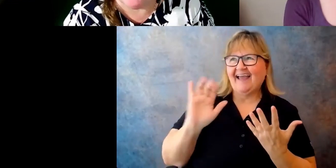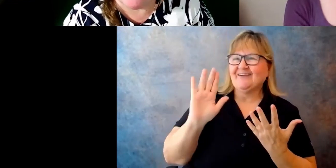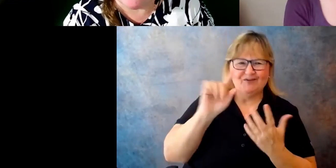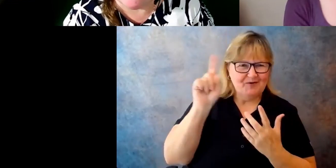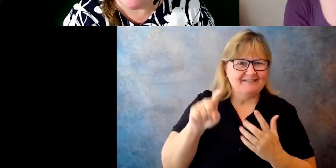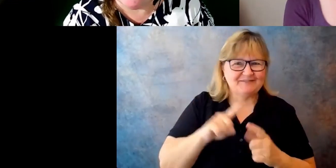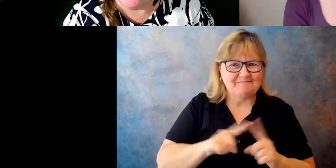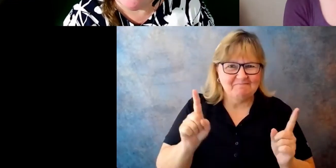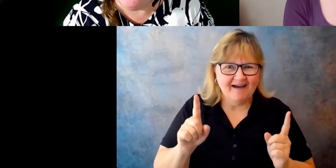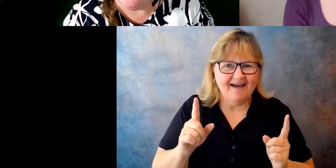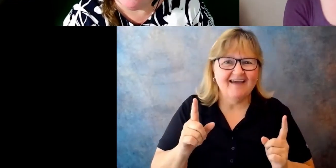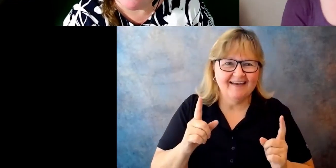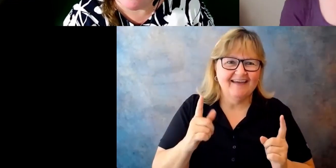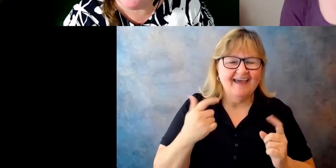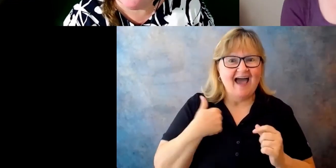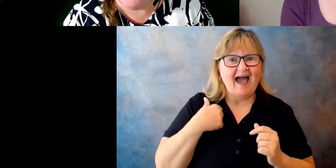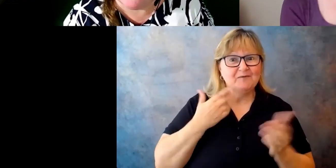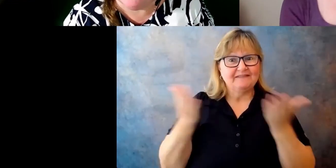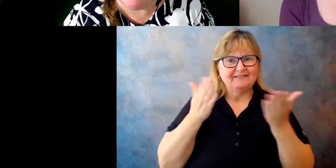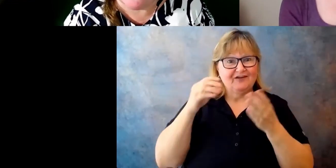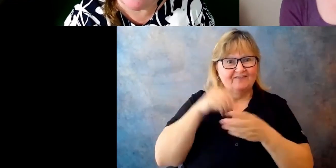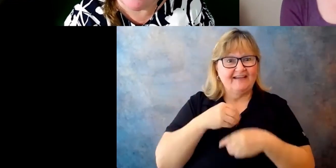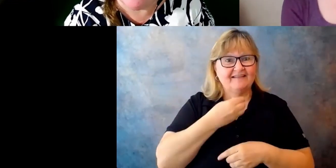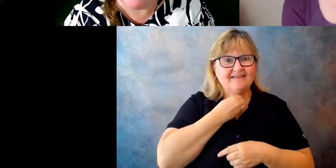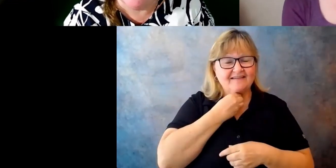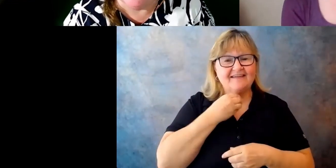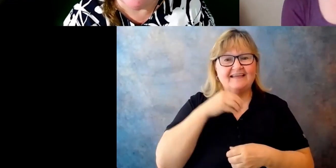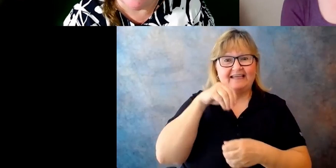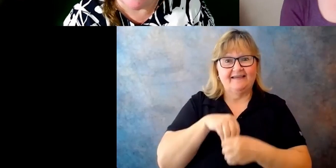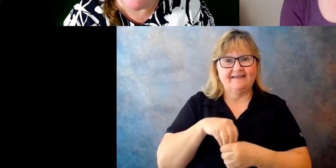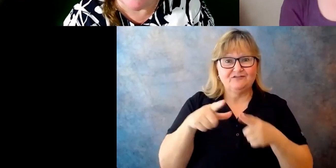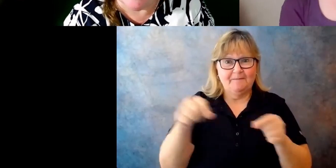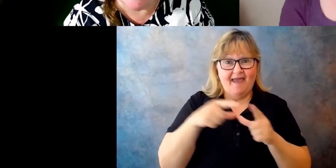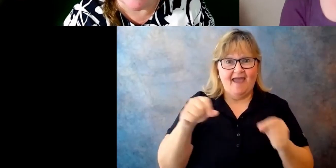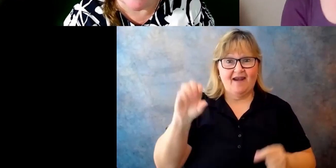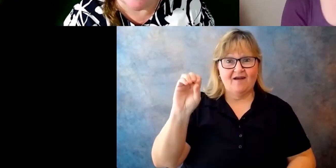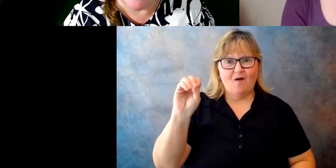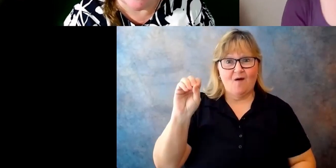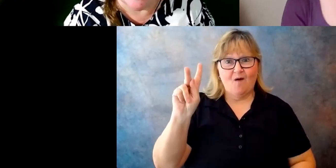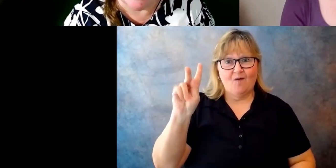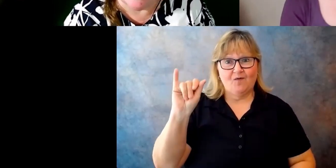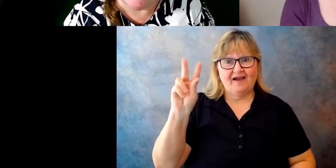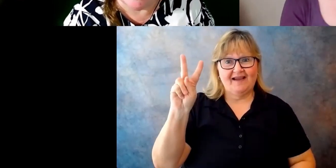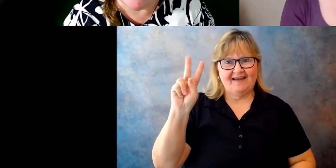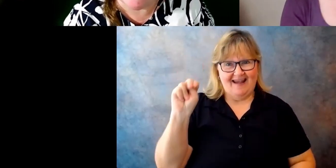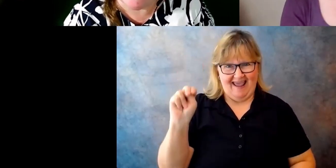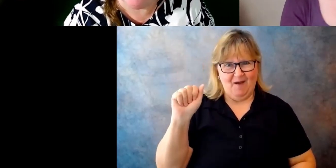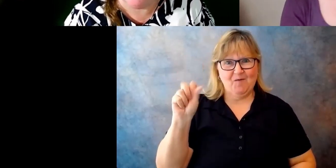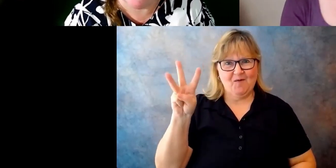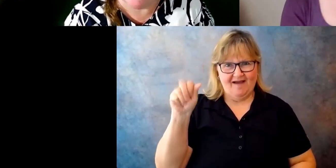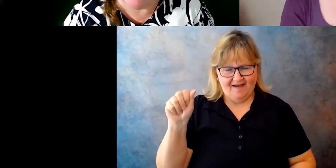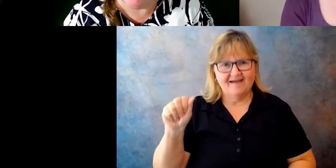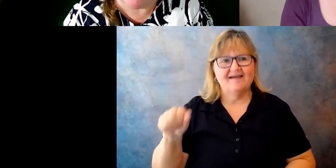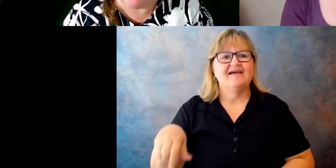was serving in the Marine Corps and stationed in Okinawa, Japan in 1990 when the ADA